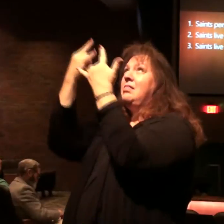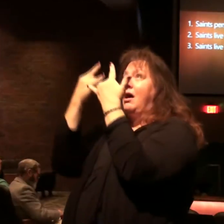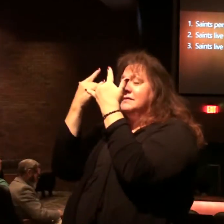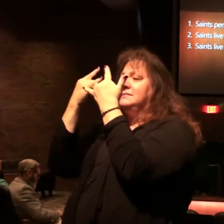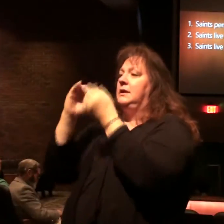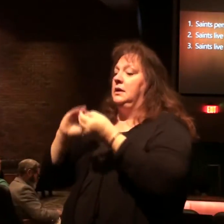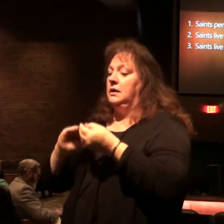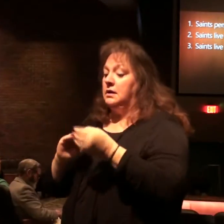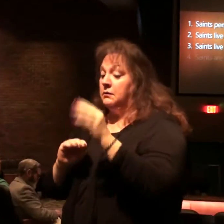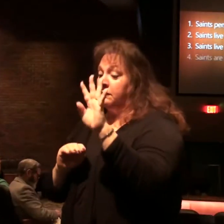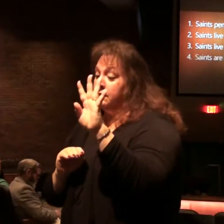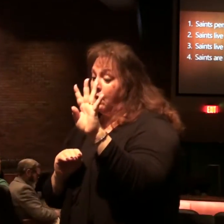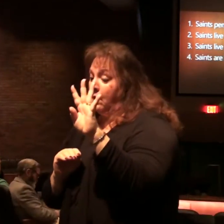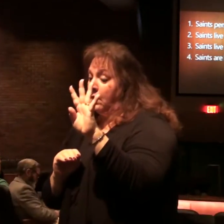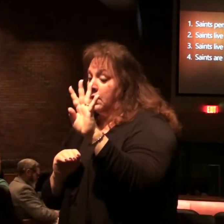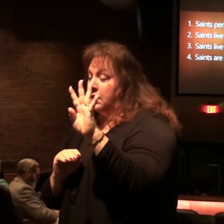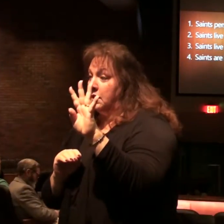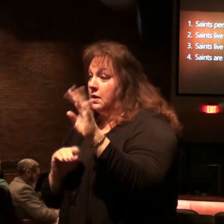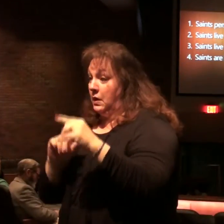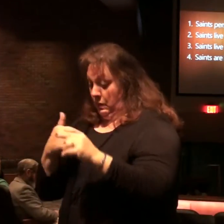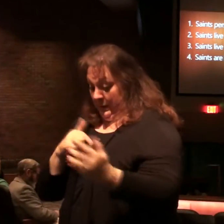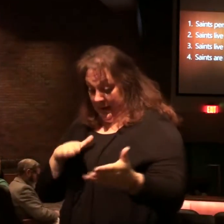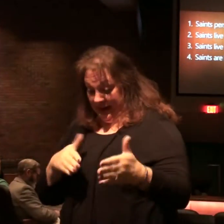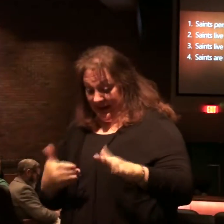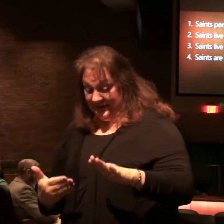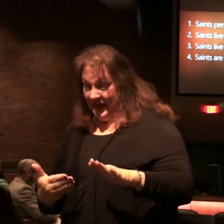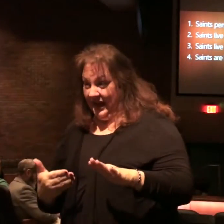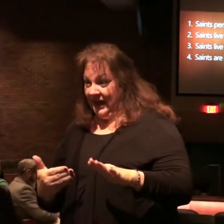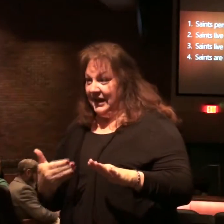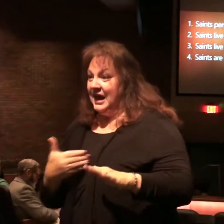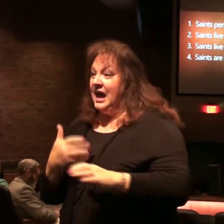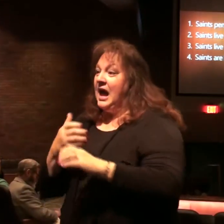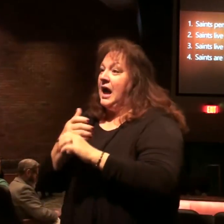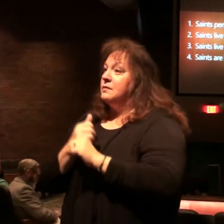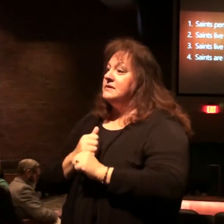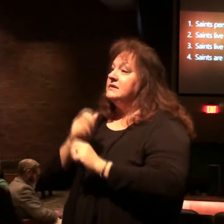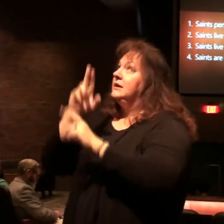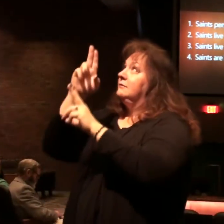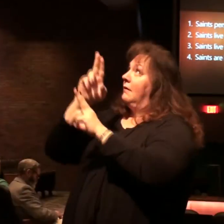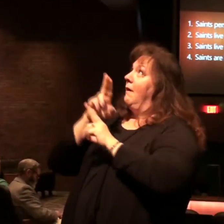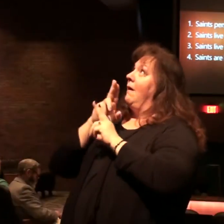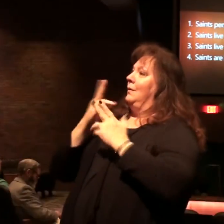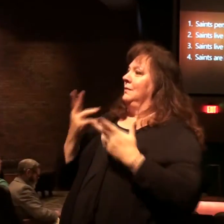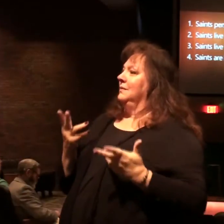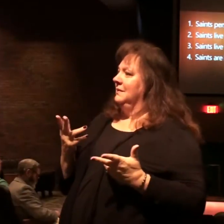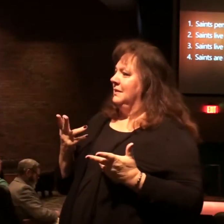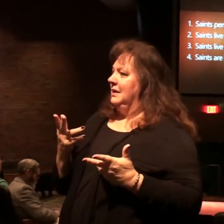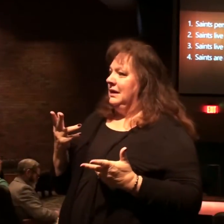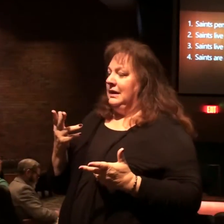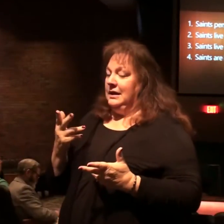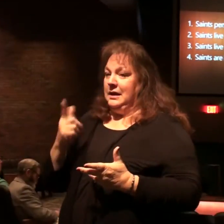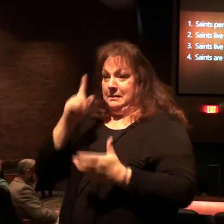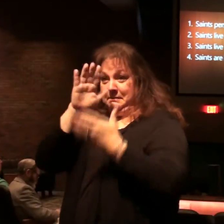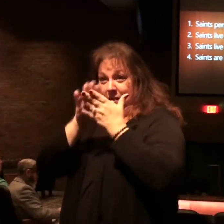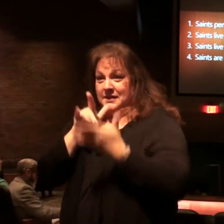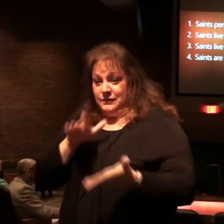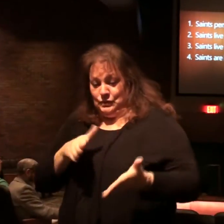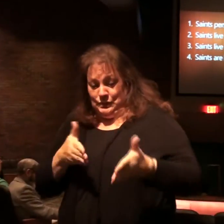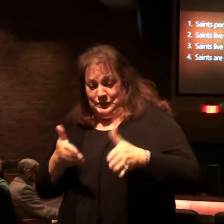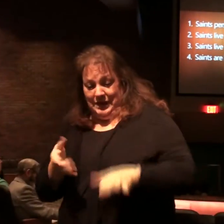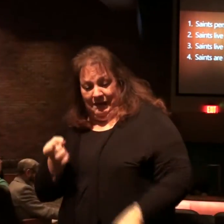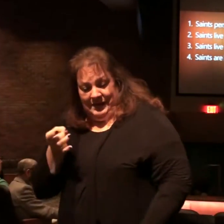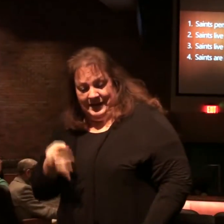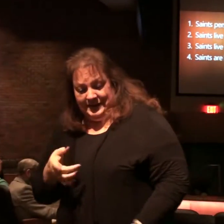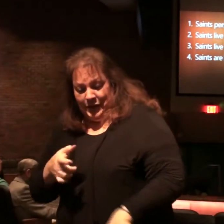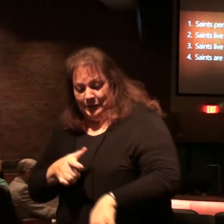Fourthly, saints are blessed in death. True here for the believers that will die in this awful